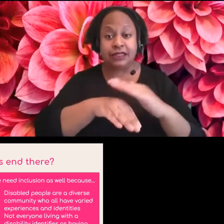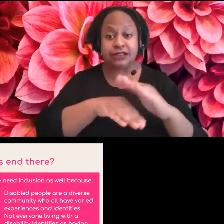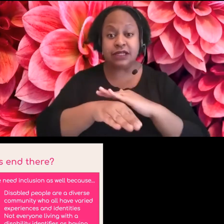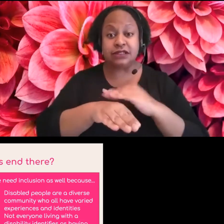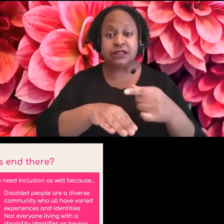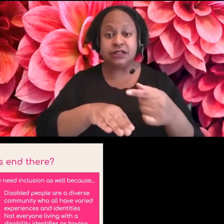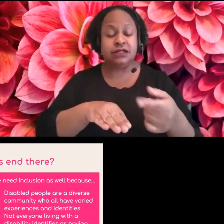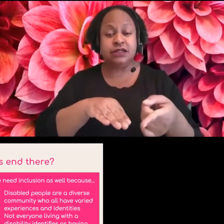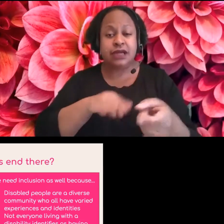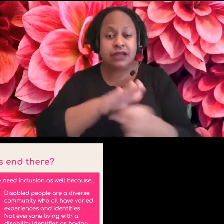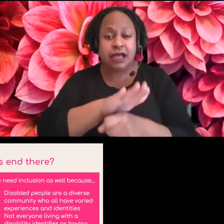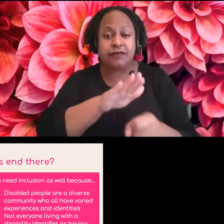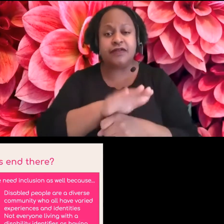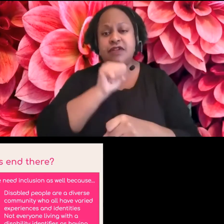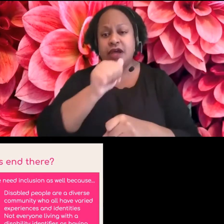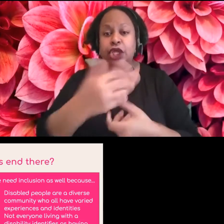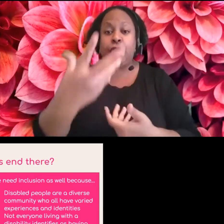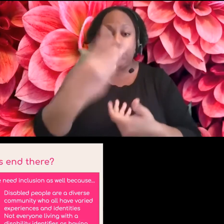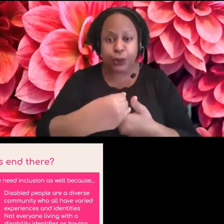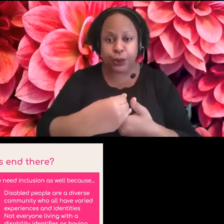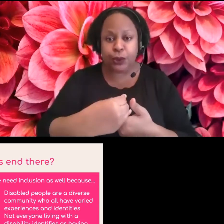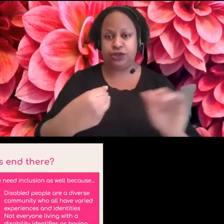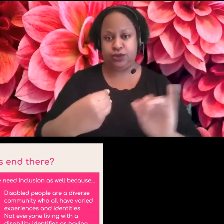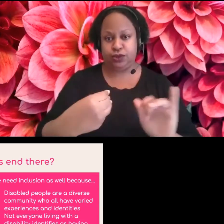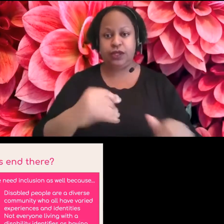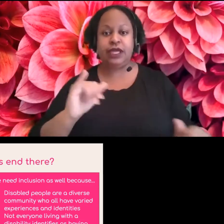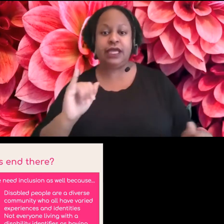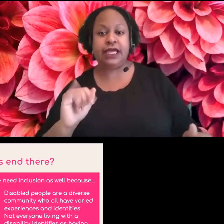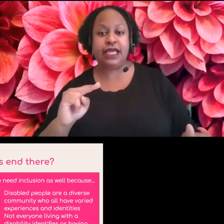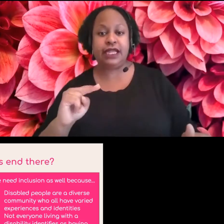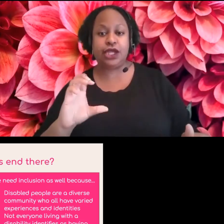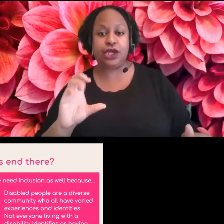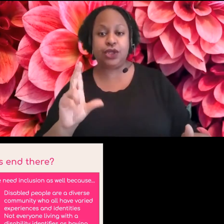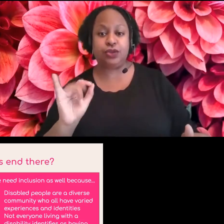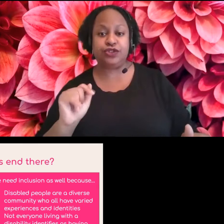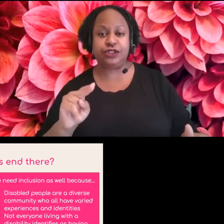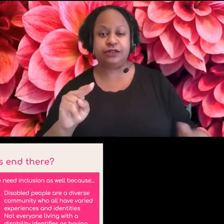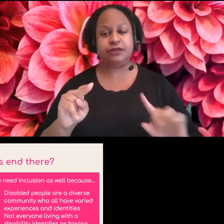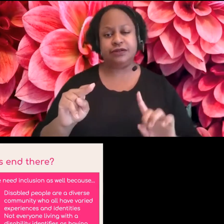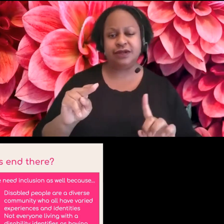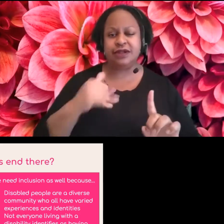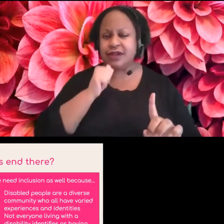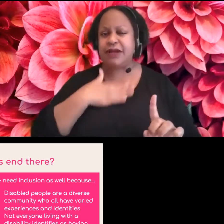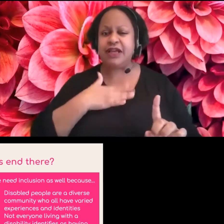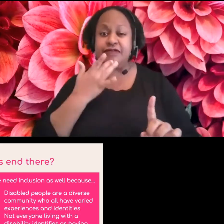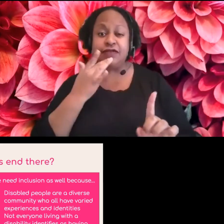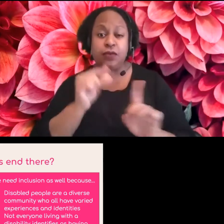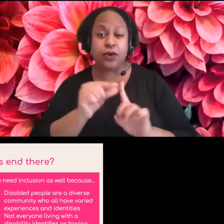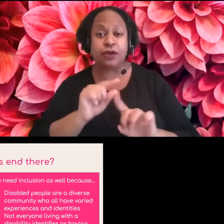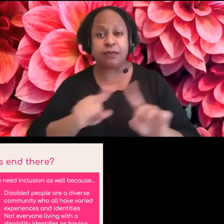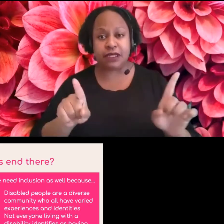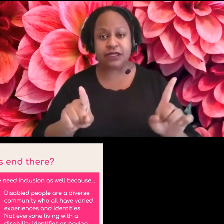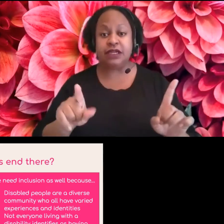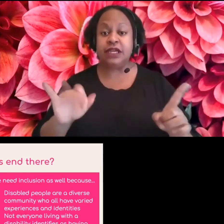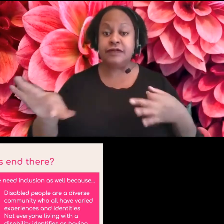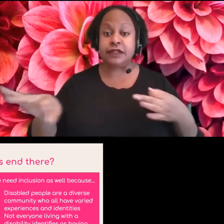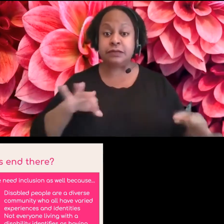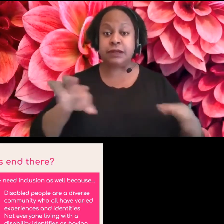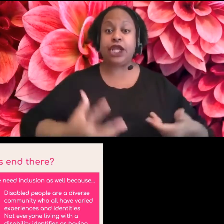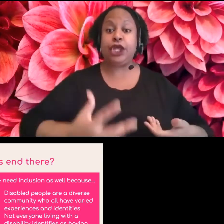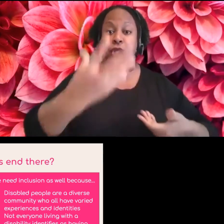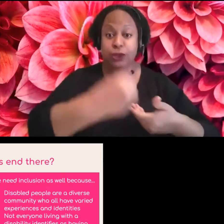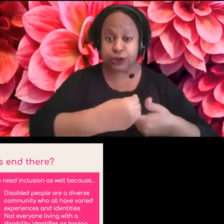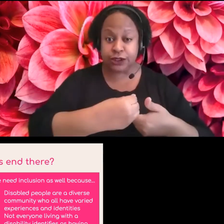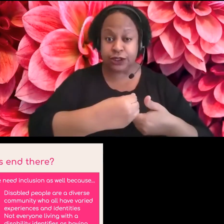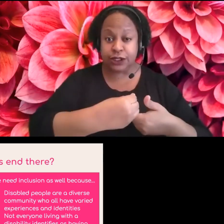inclusion, which isn't one of my favorite words. Um, but to get more into how I mean it, when I say conclusion, which is very much